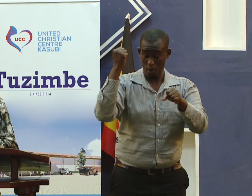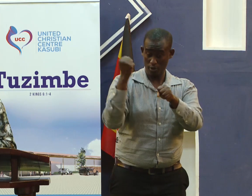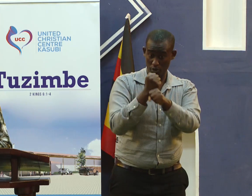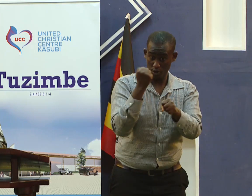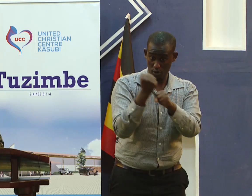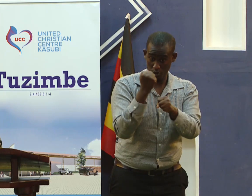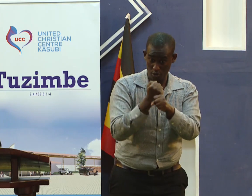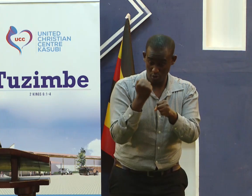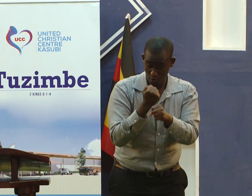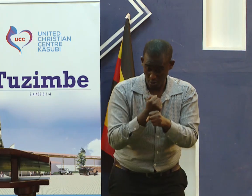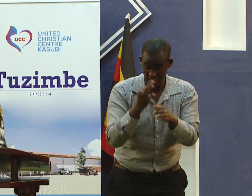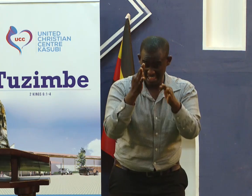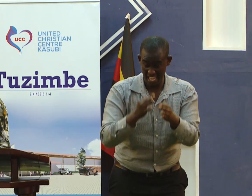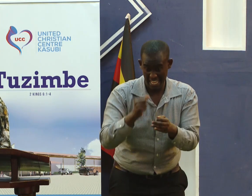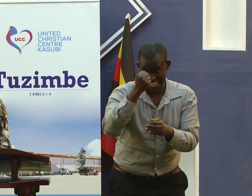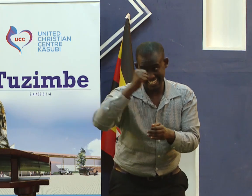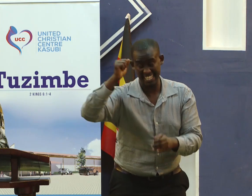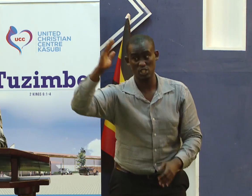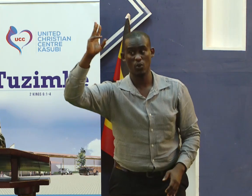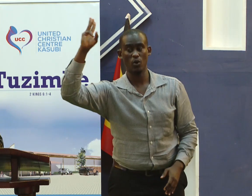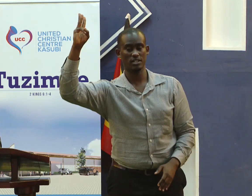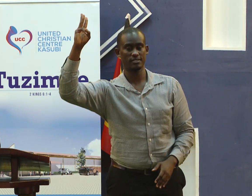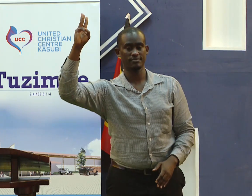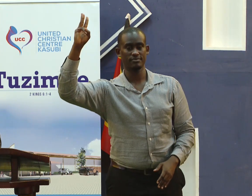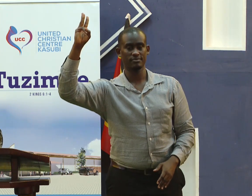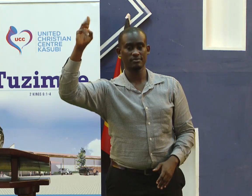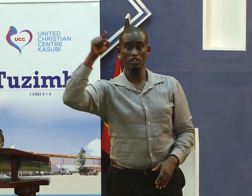If what he did is contrary to the word of God.